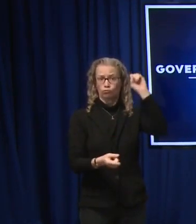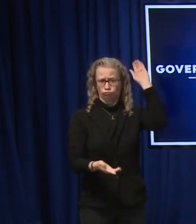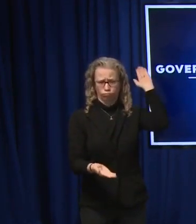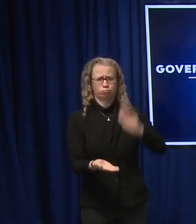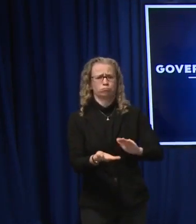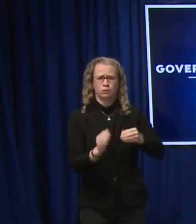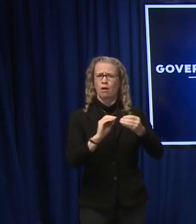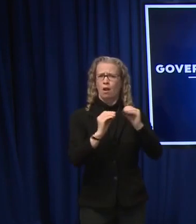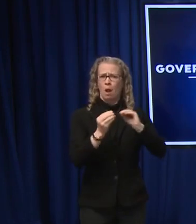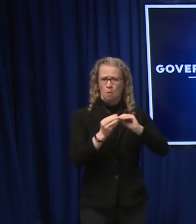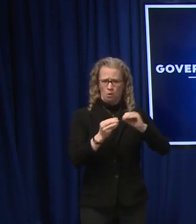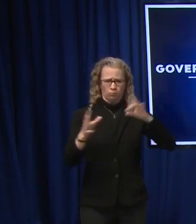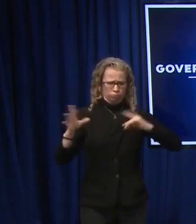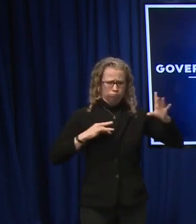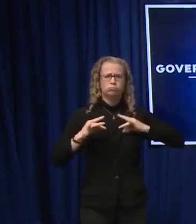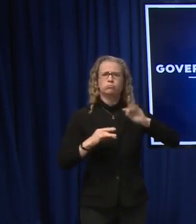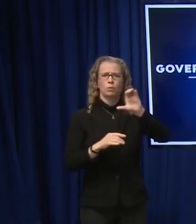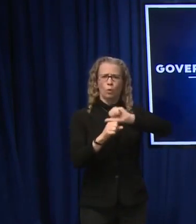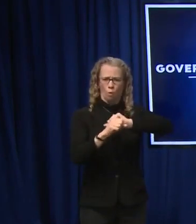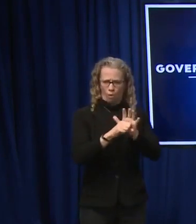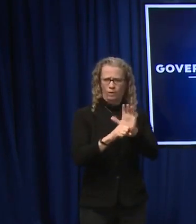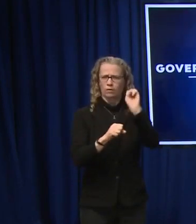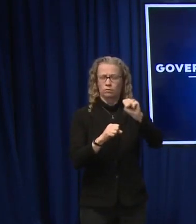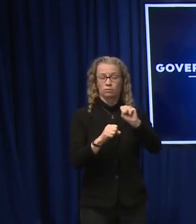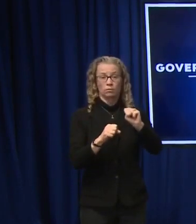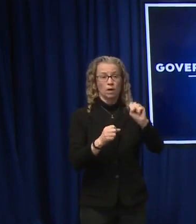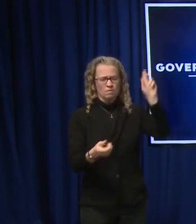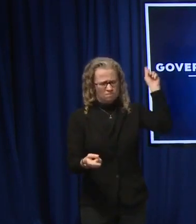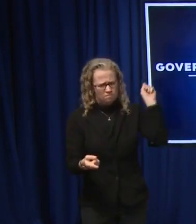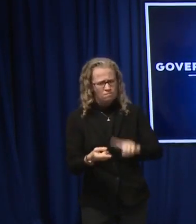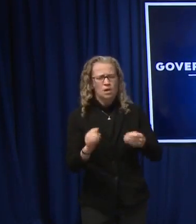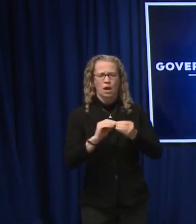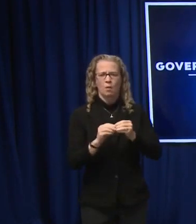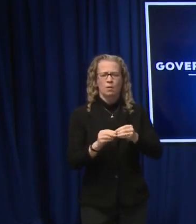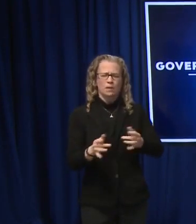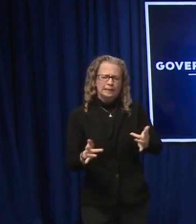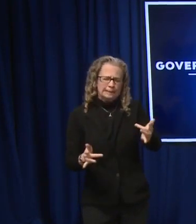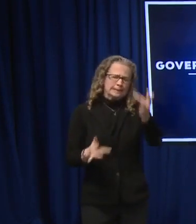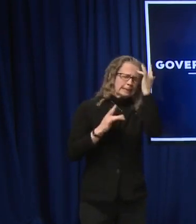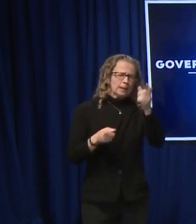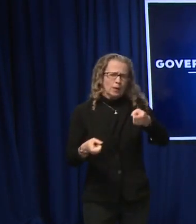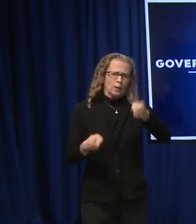COVID and much better results as it pertains to severe symptoms and hospitalization.